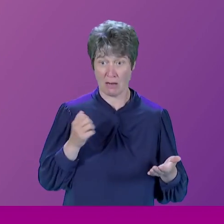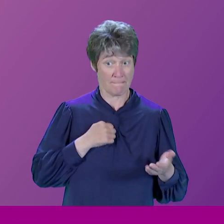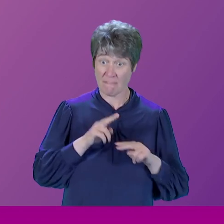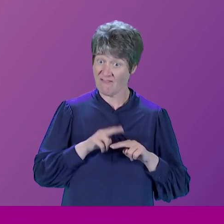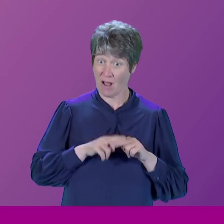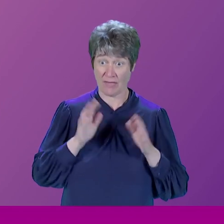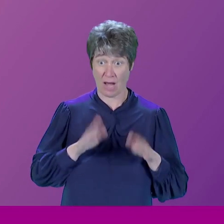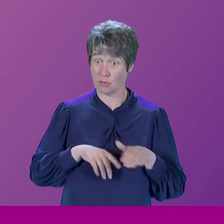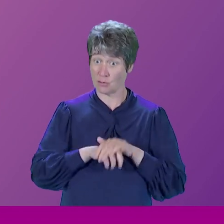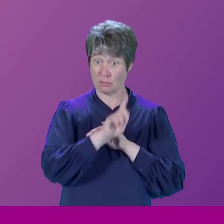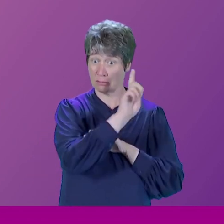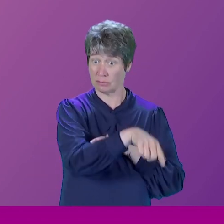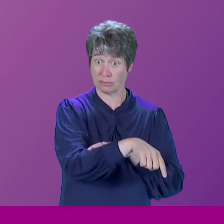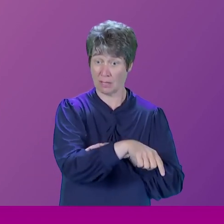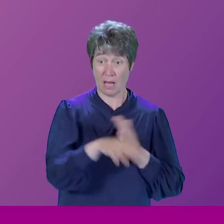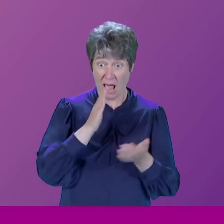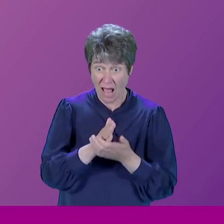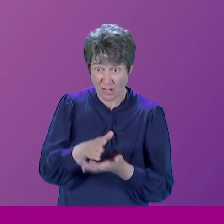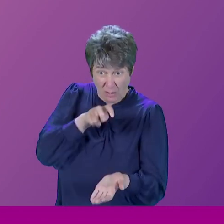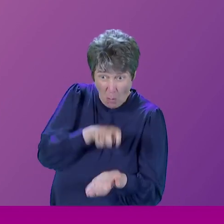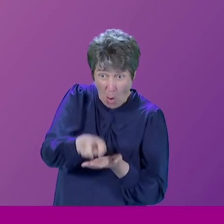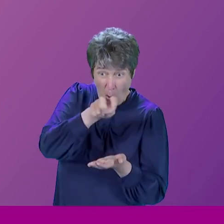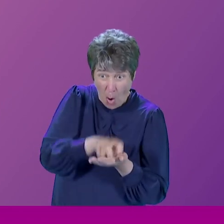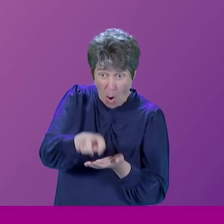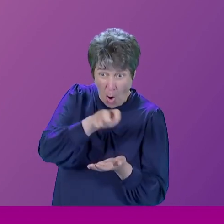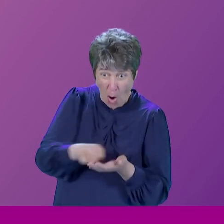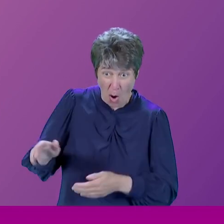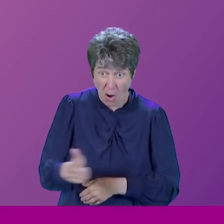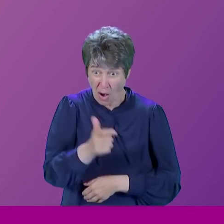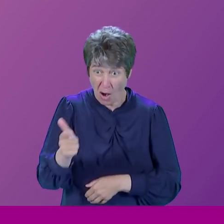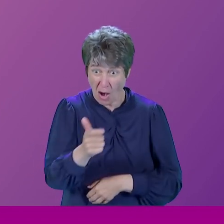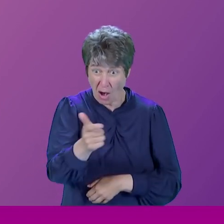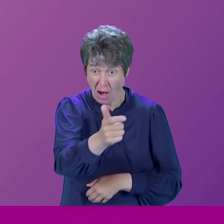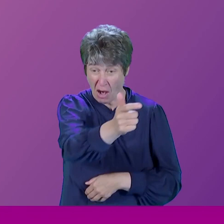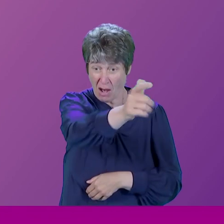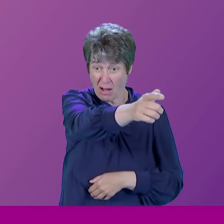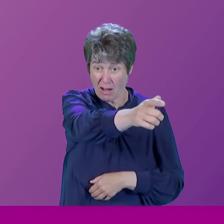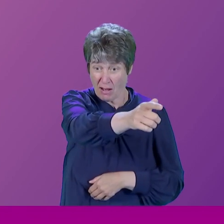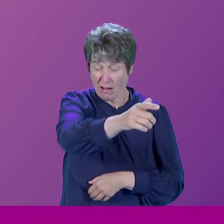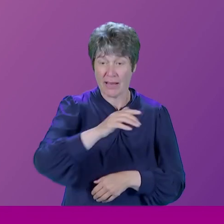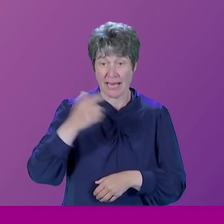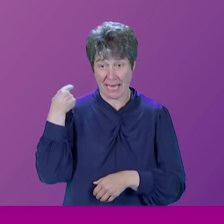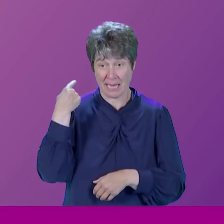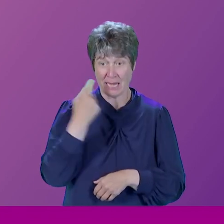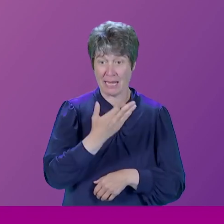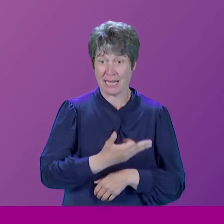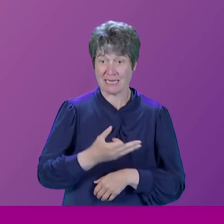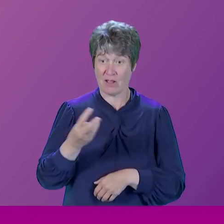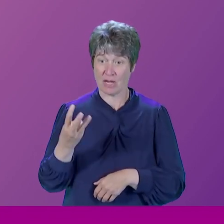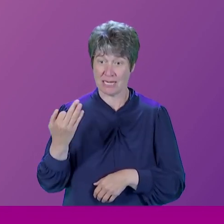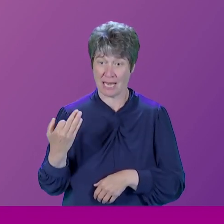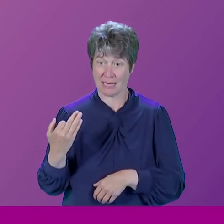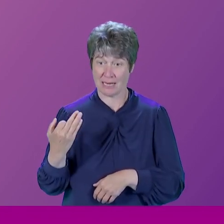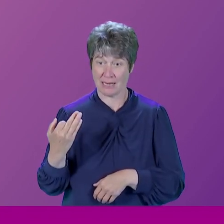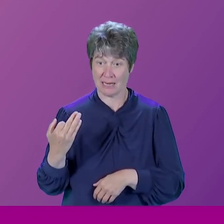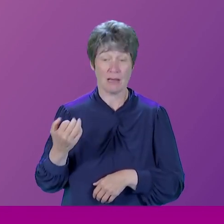out of Spain over the Pyrenees in 1939. So he was certainly at the left. I'll just note that he was, he was a